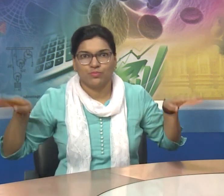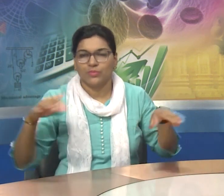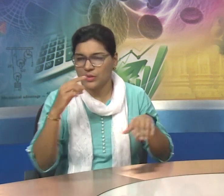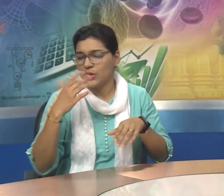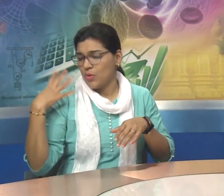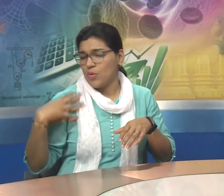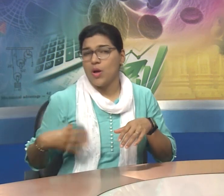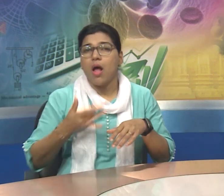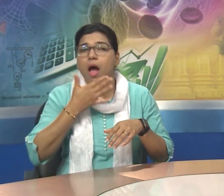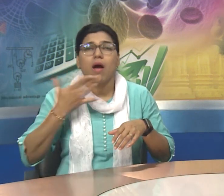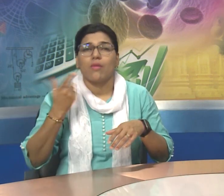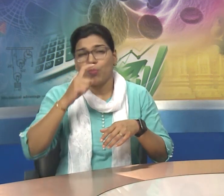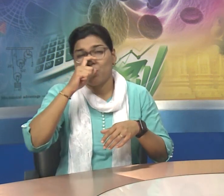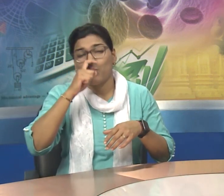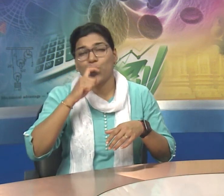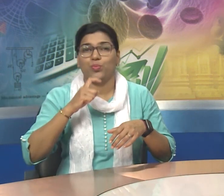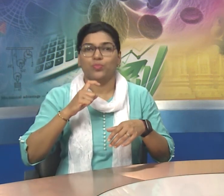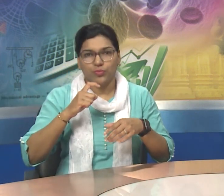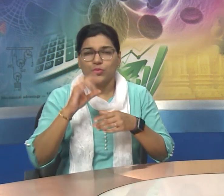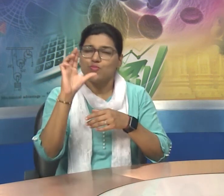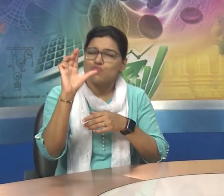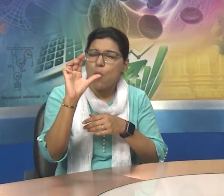to kingfisher.